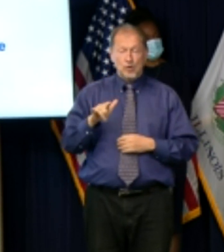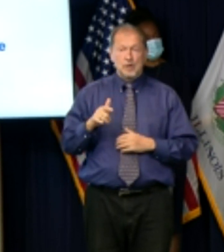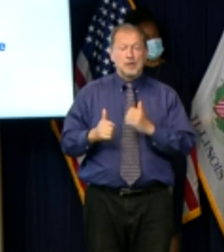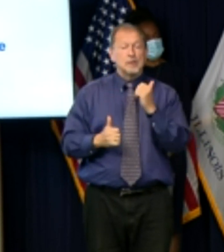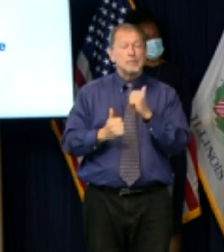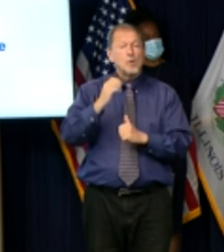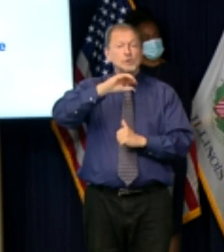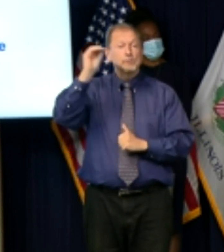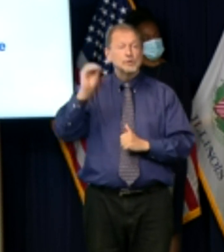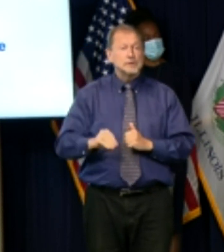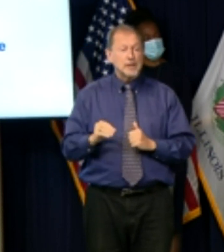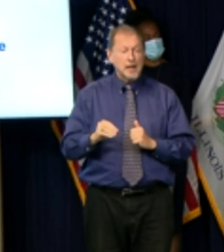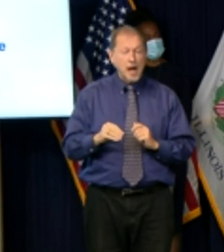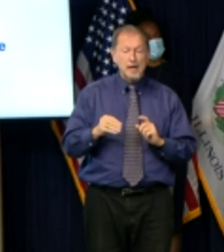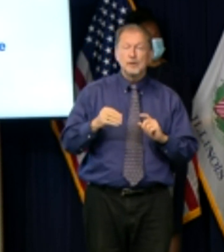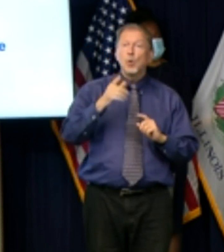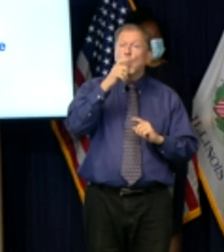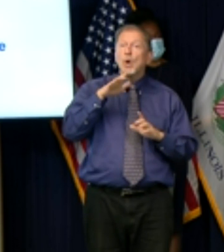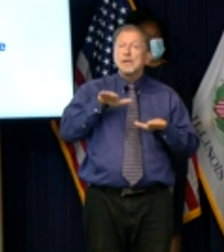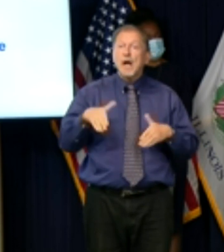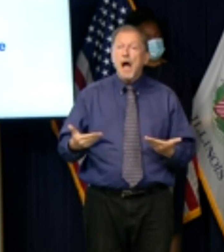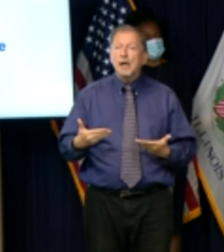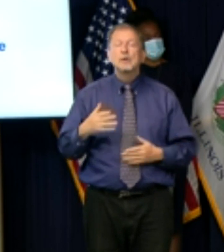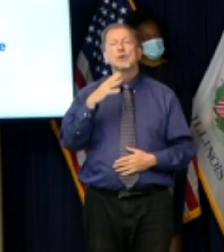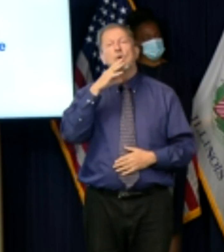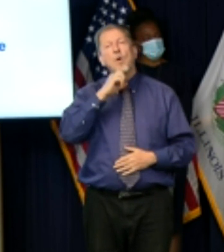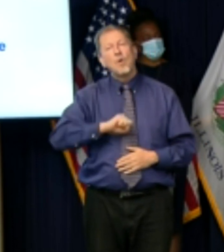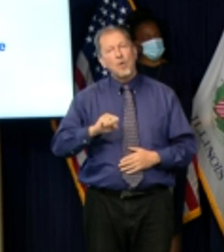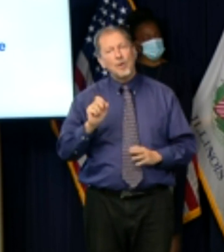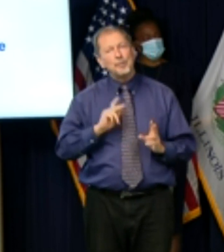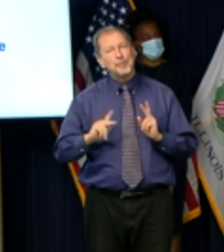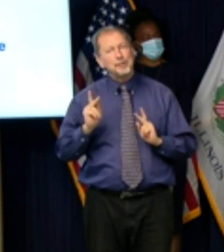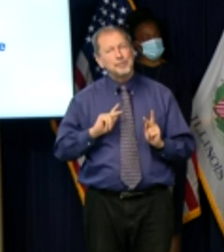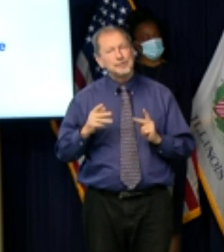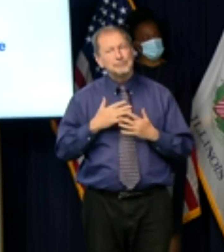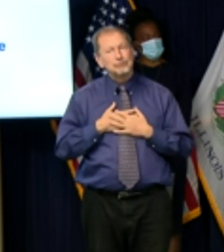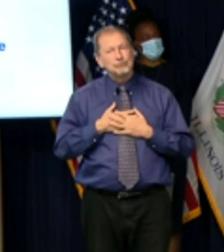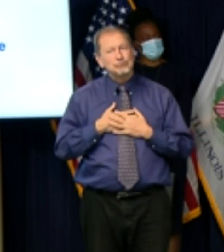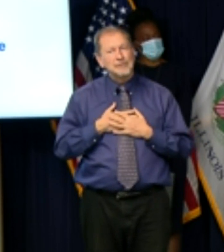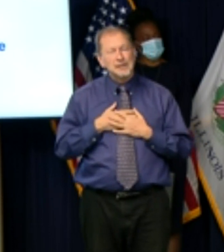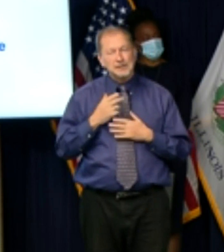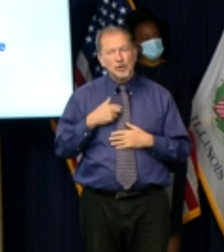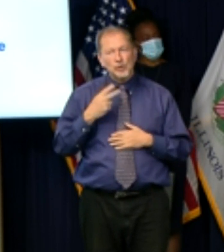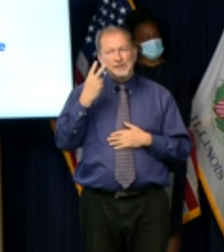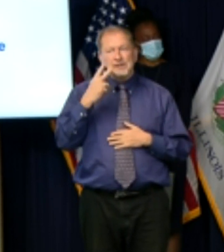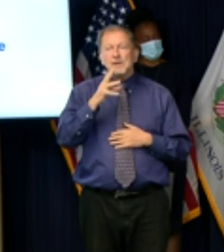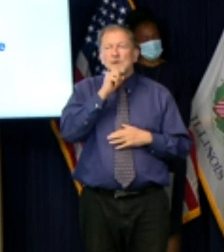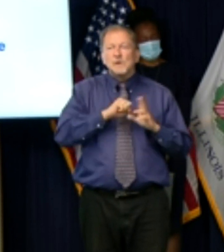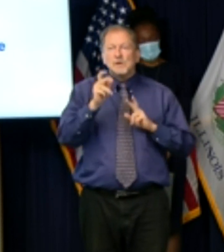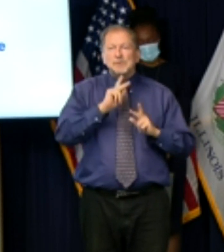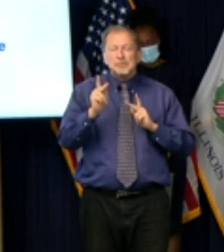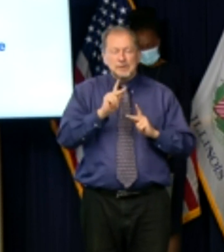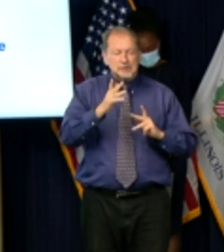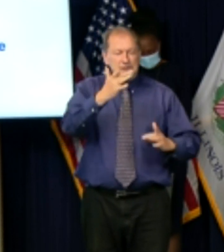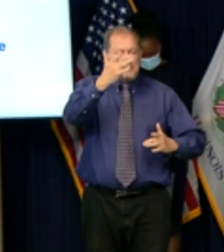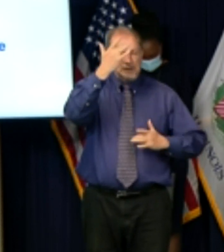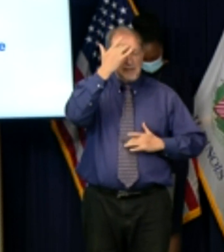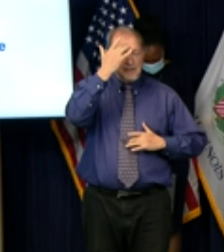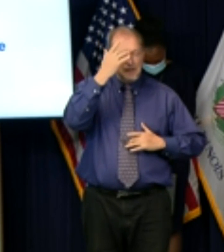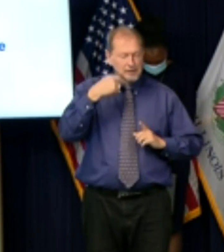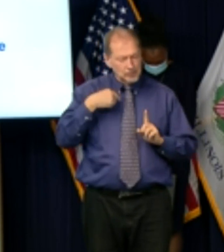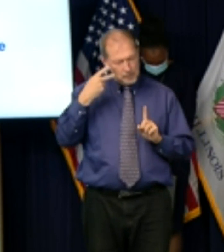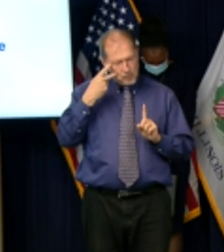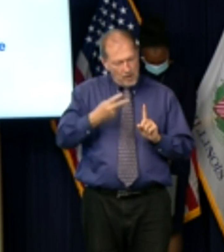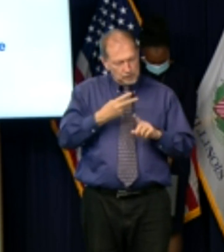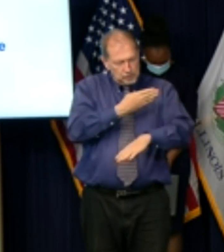are occurring in elderly patients and we have to watch them slowly die right in front of